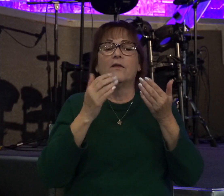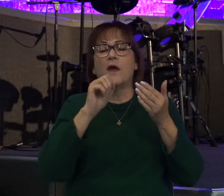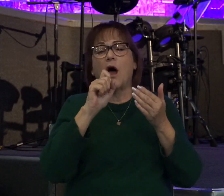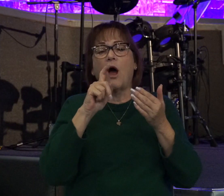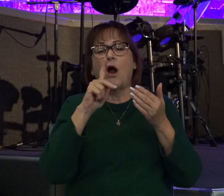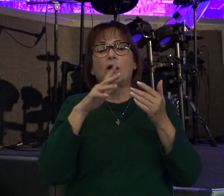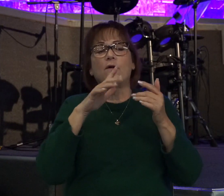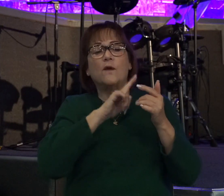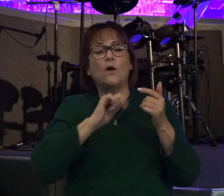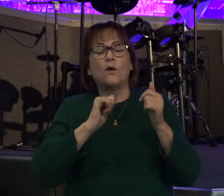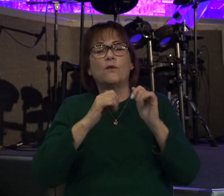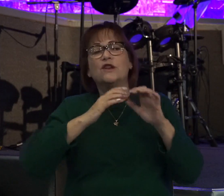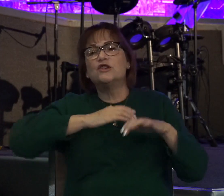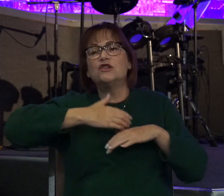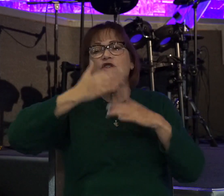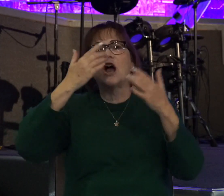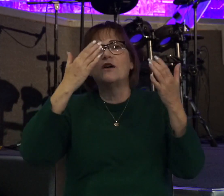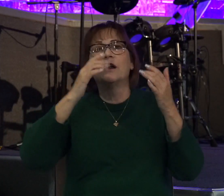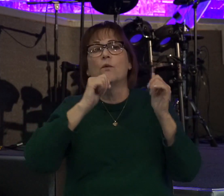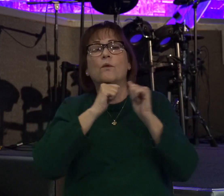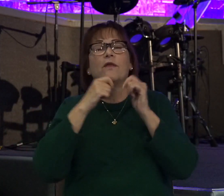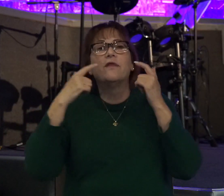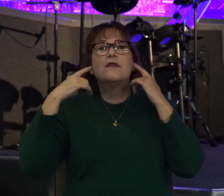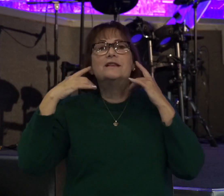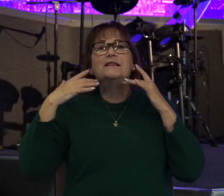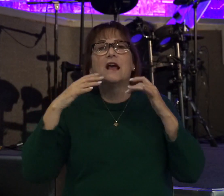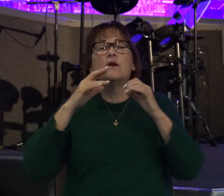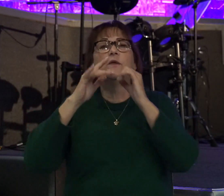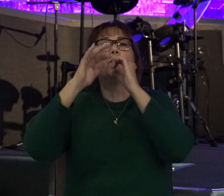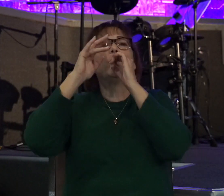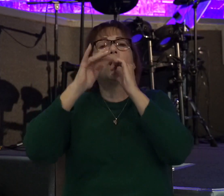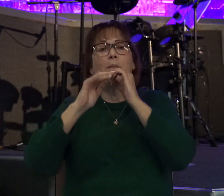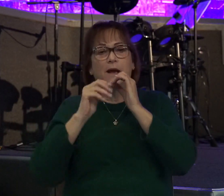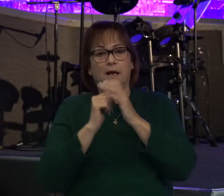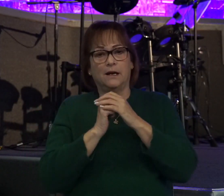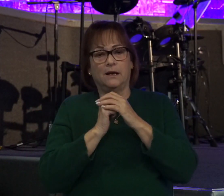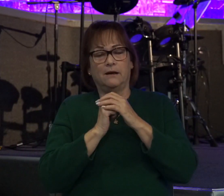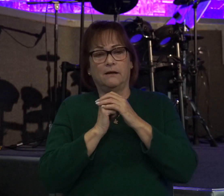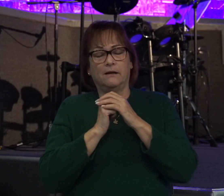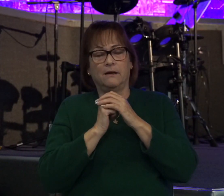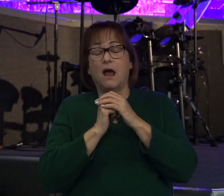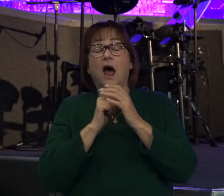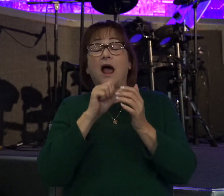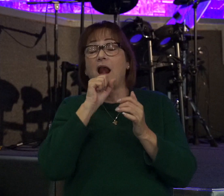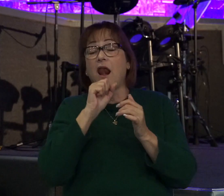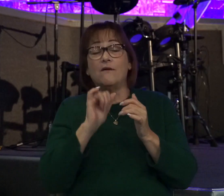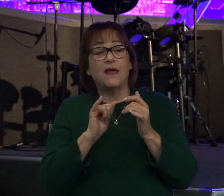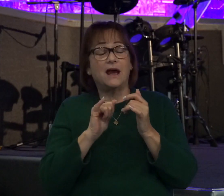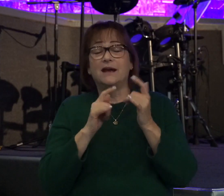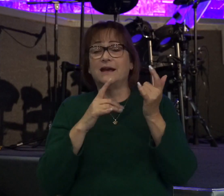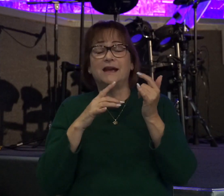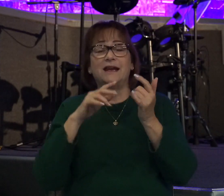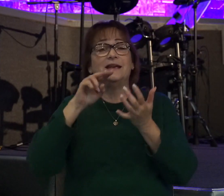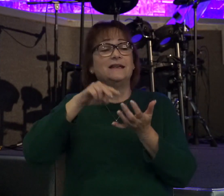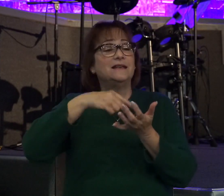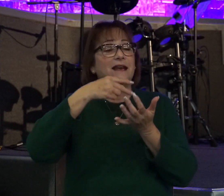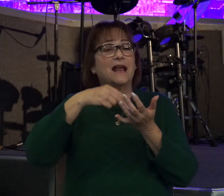Lord with shouting and with the sound of the trumpet. I love that. He danced before the Lord